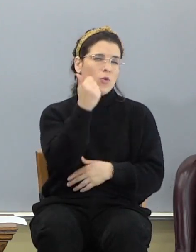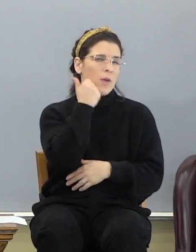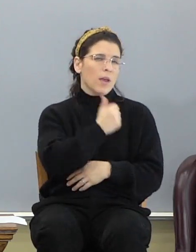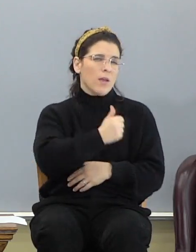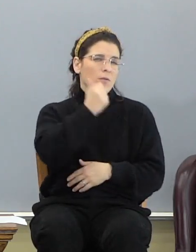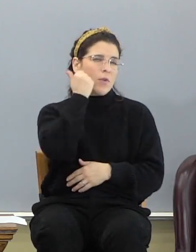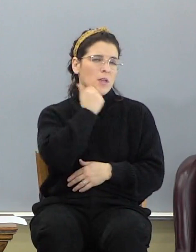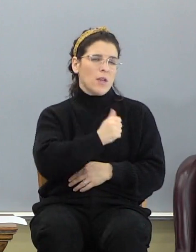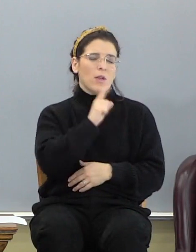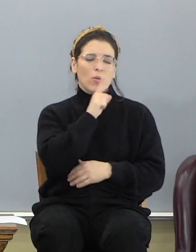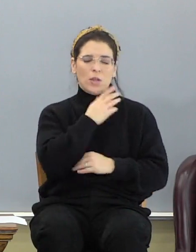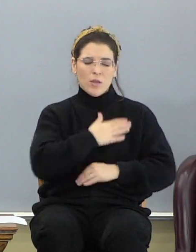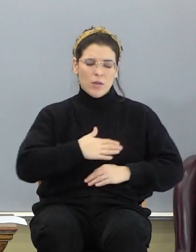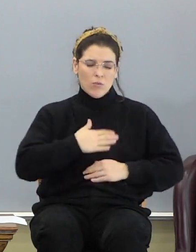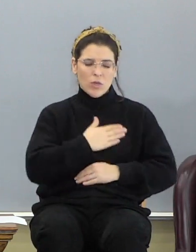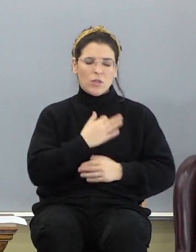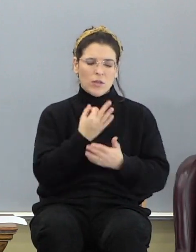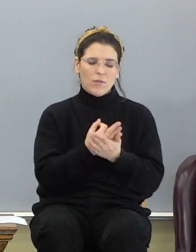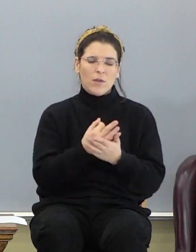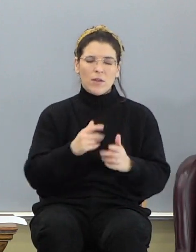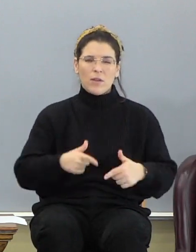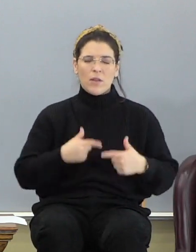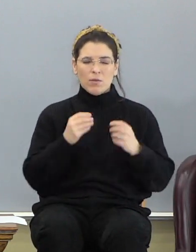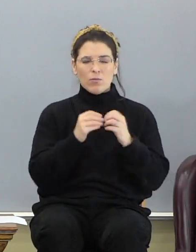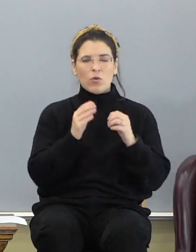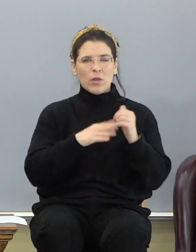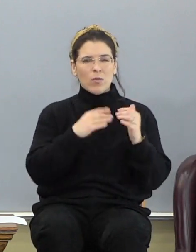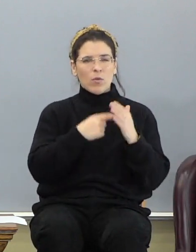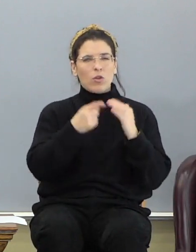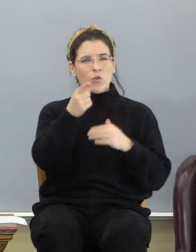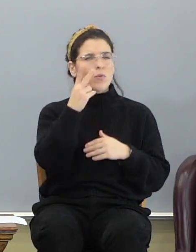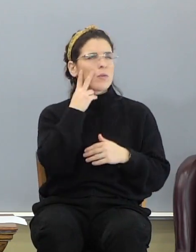appreciate the fact that life is more than what you see around you.